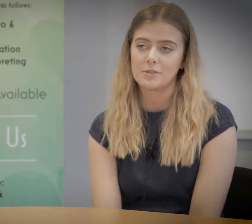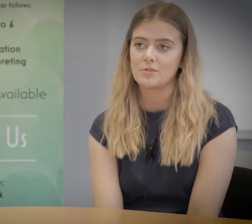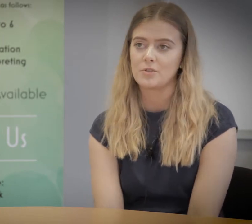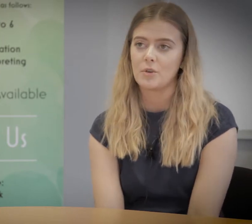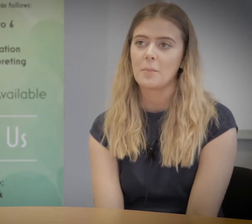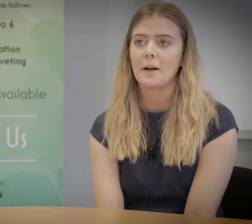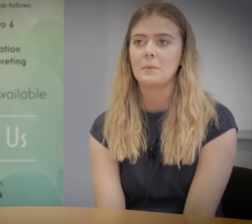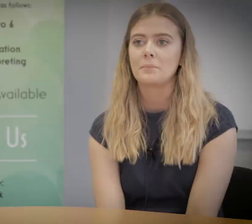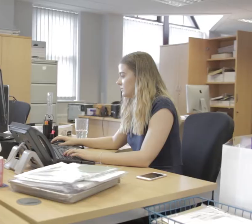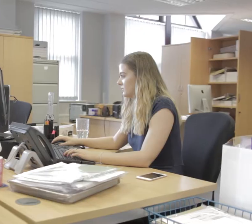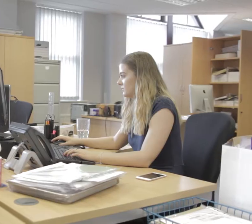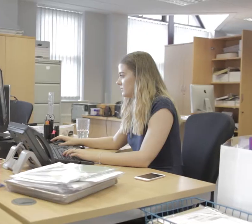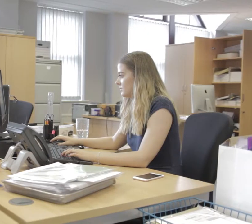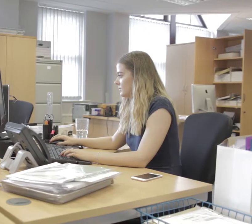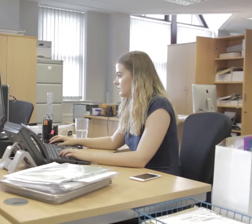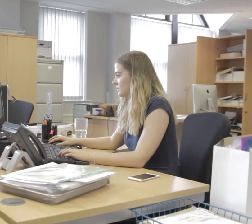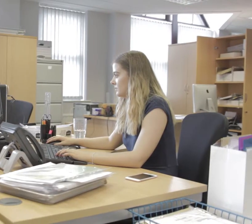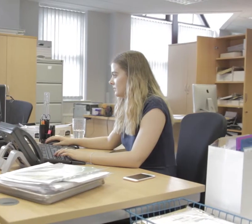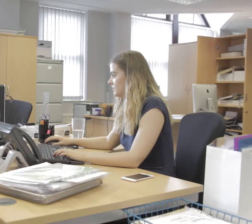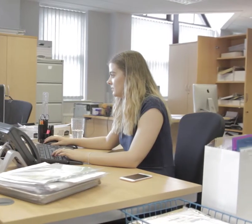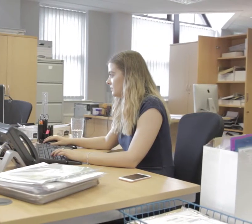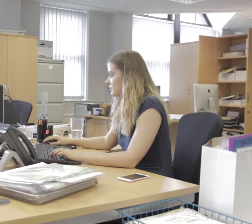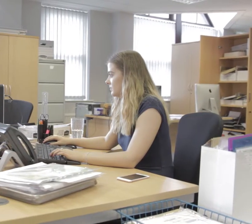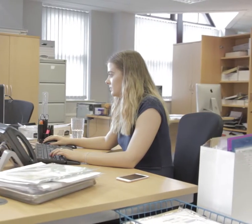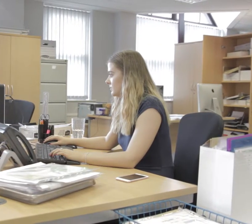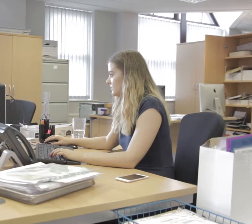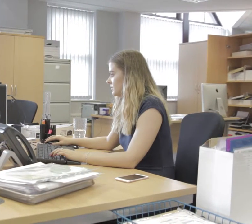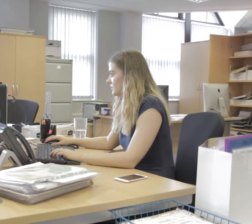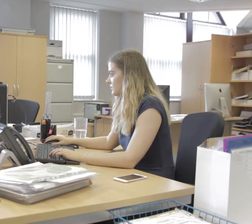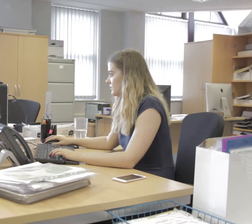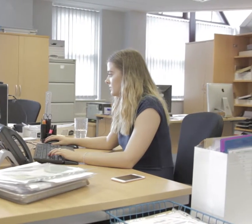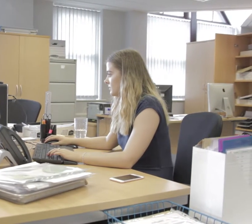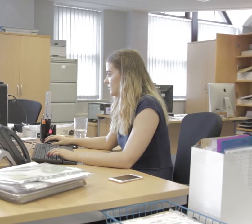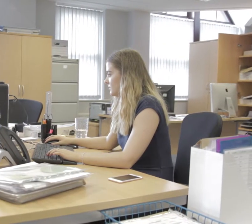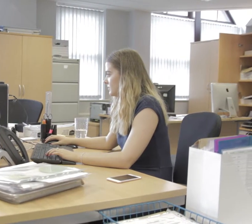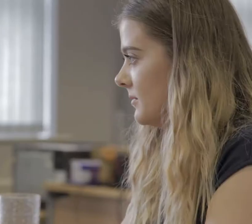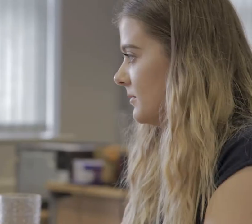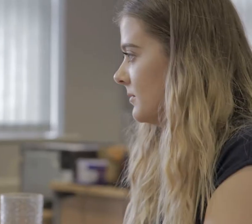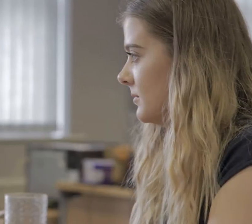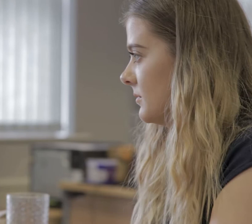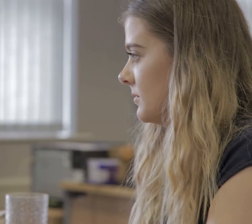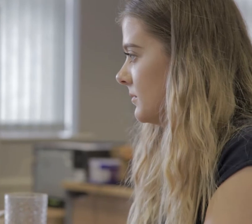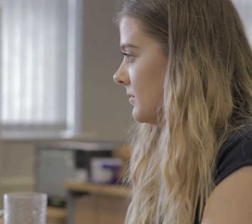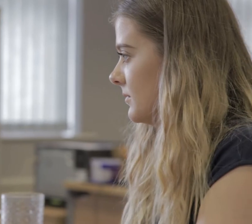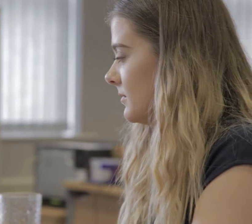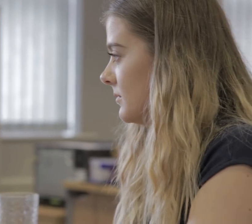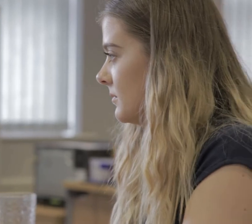wasn't sure about and she always responds to me in a day's time I feel like the ambassador role